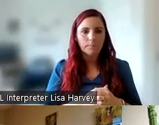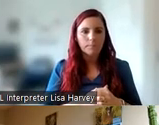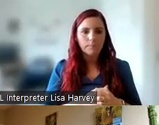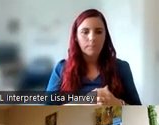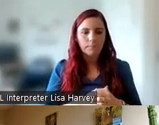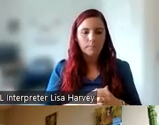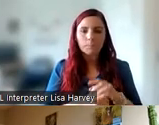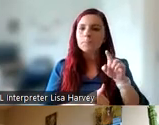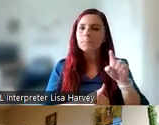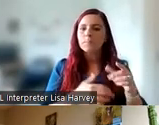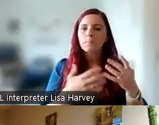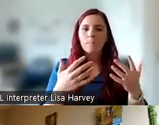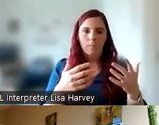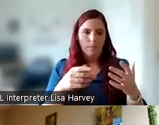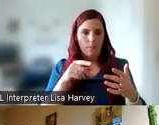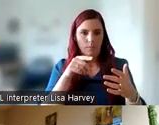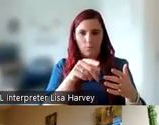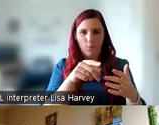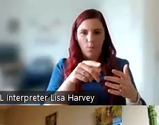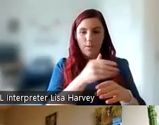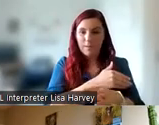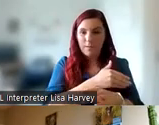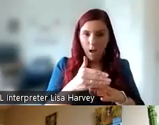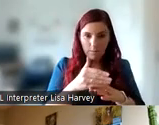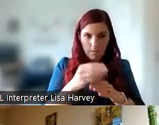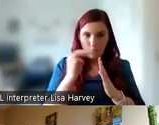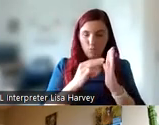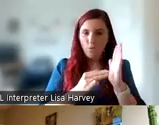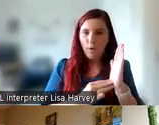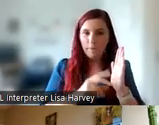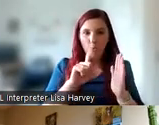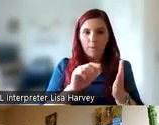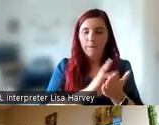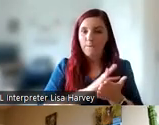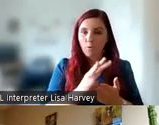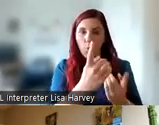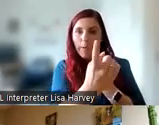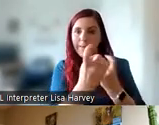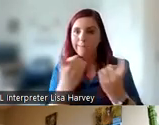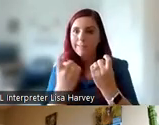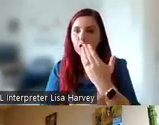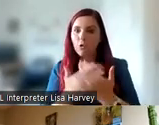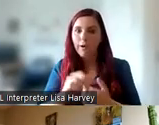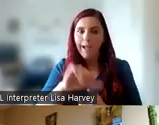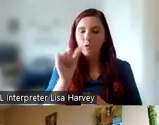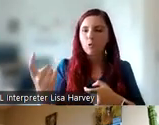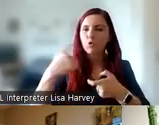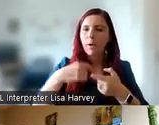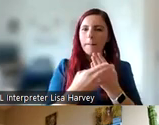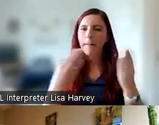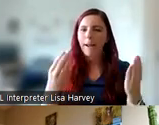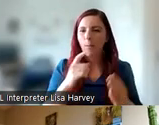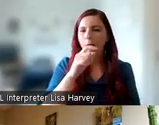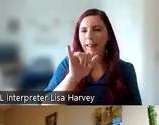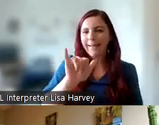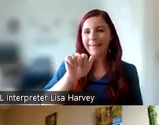So work on D1NL began in 2014, where we invited young adults with diabetes to join a young adult panel or YAP for short,